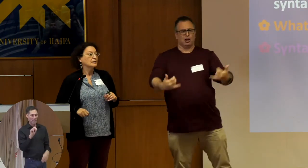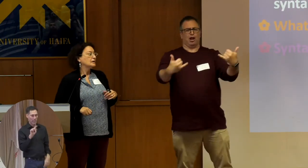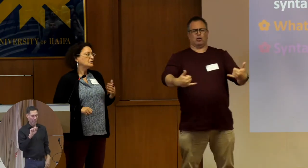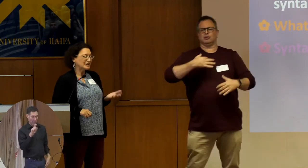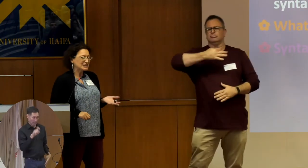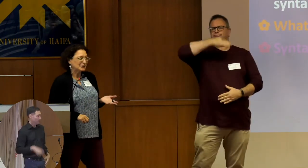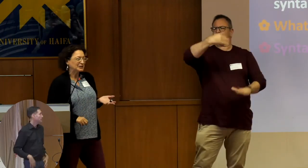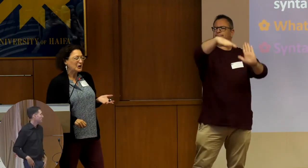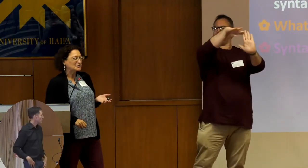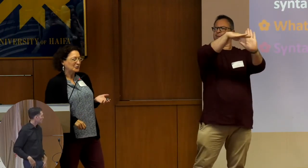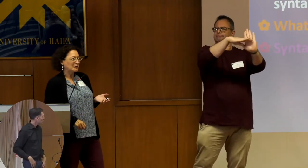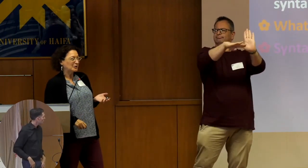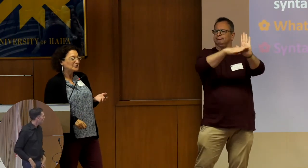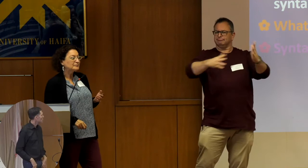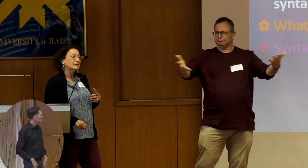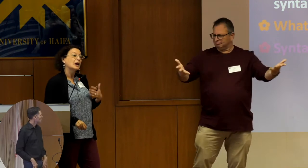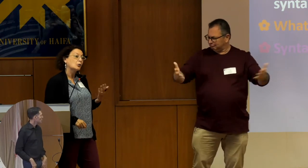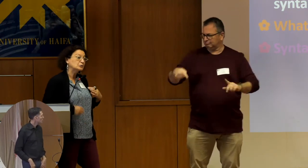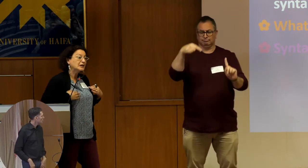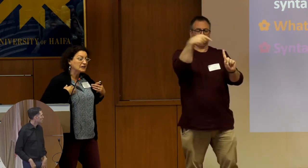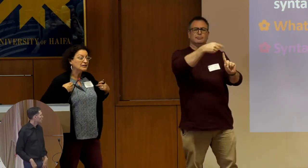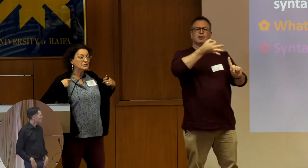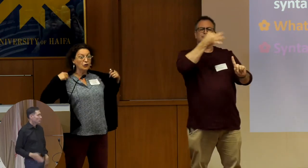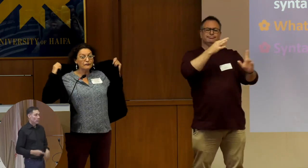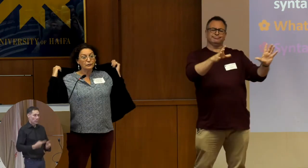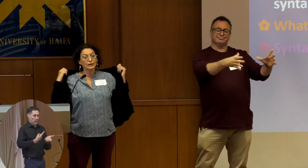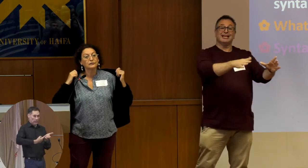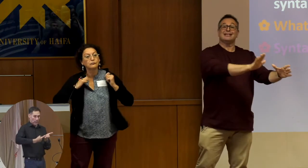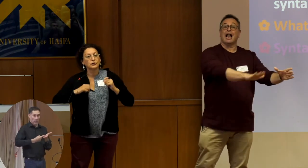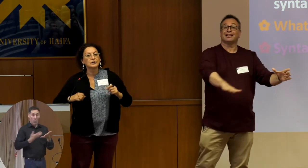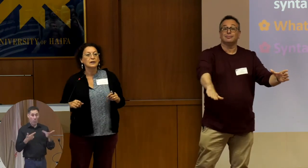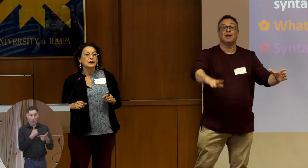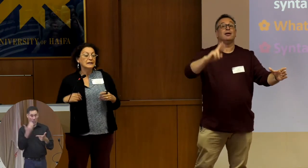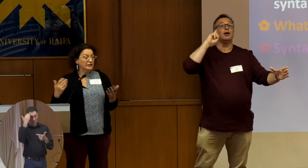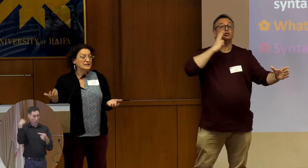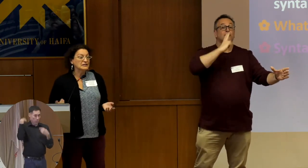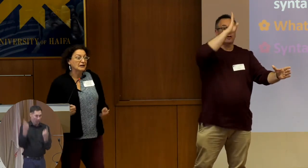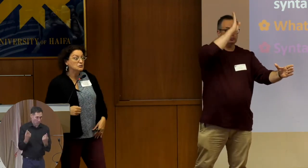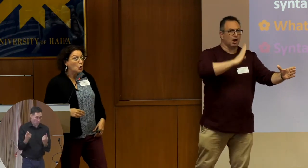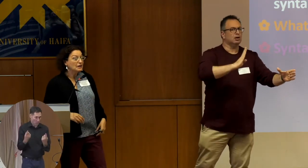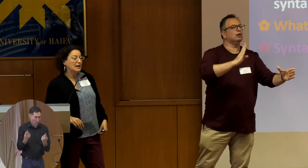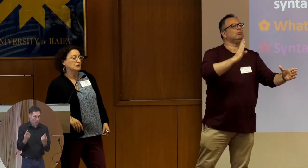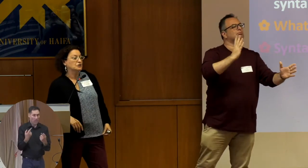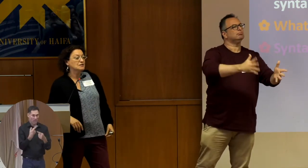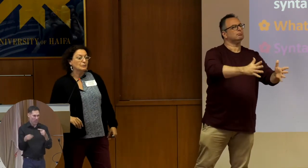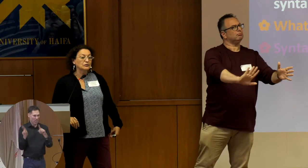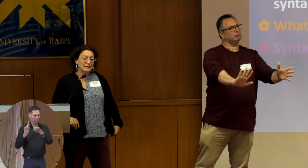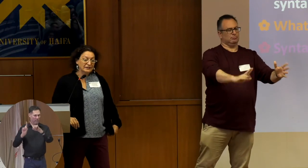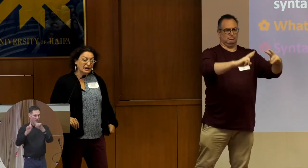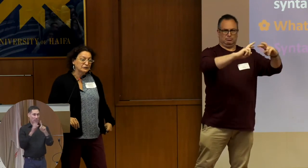So, this is what we are going to talk about. What we currently know from a lot of work in various spoken languages about deaf and hard